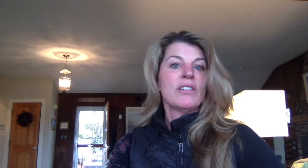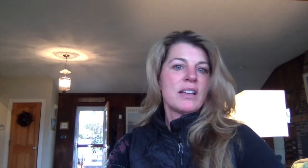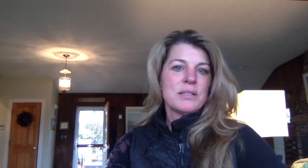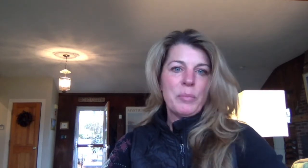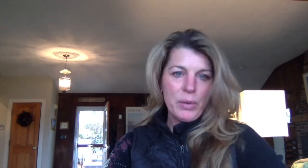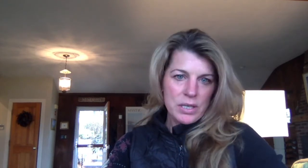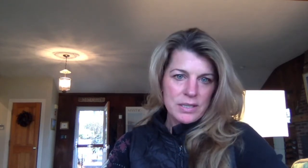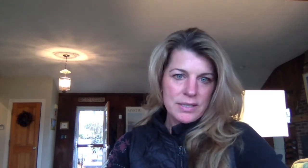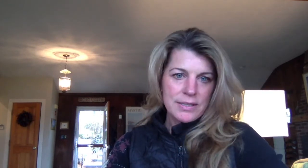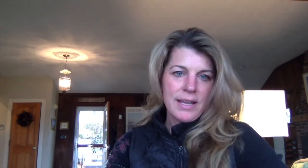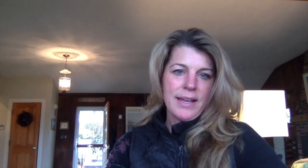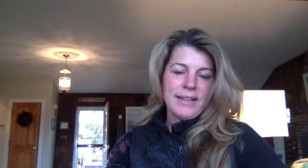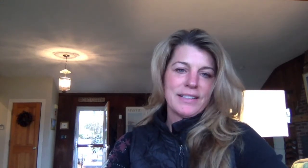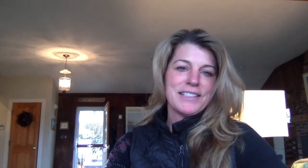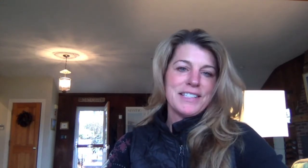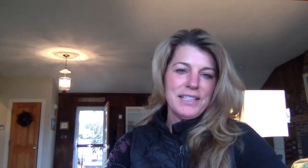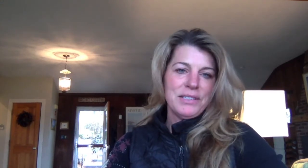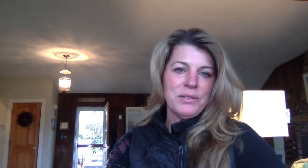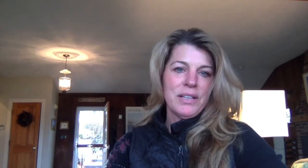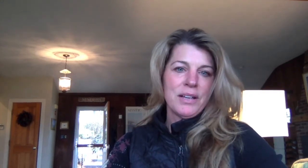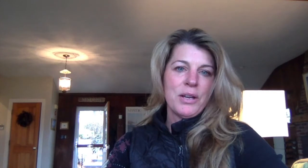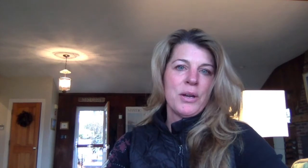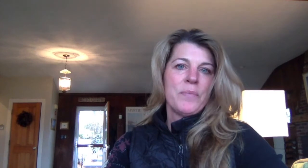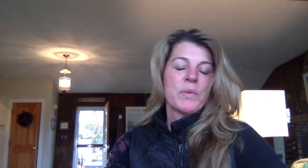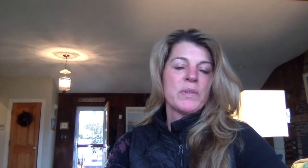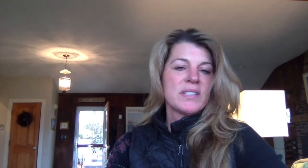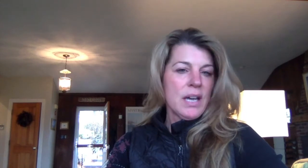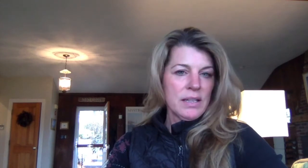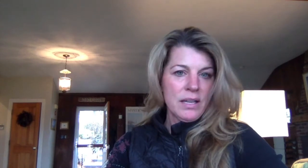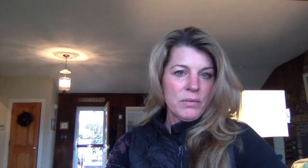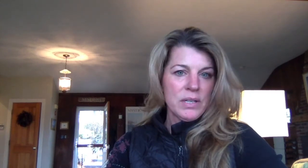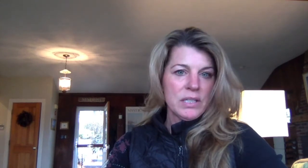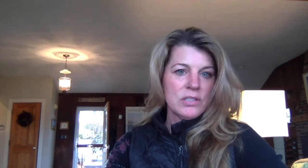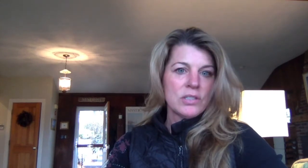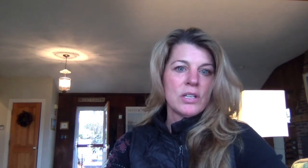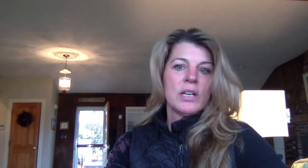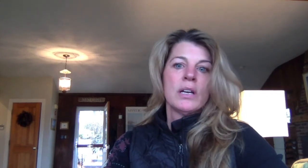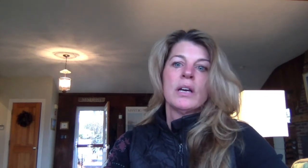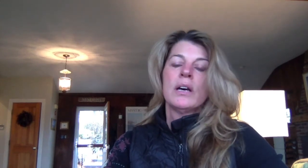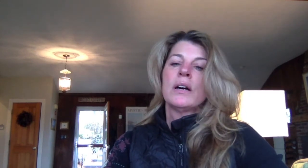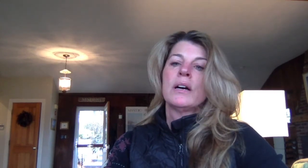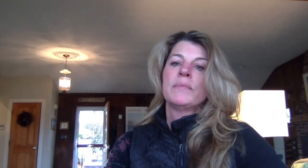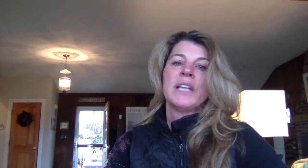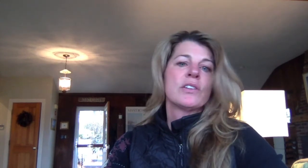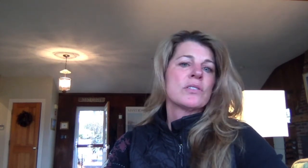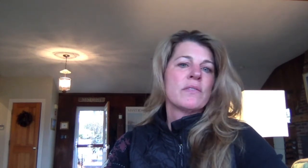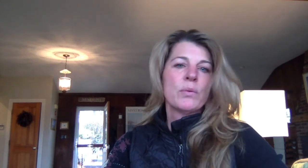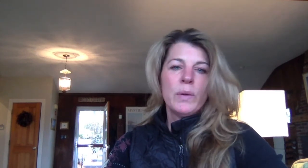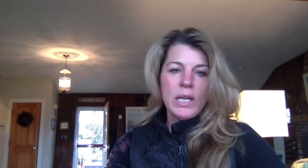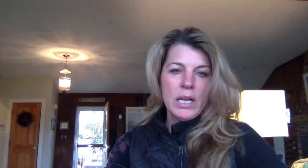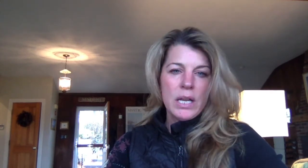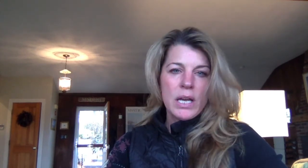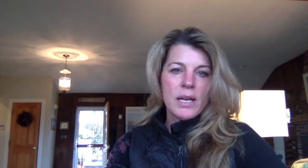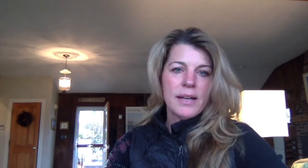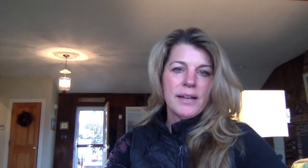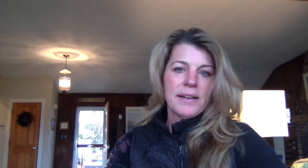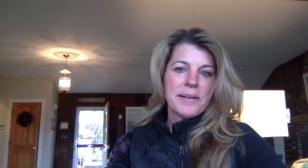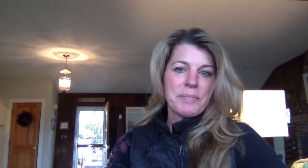guys some books and continuing with sign language letters of the week and